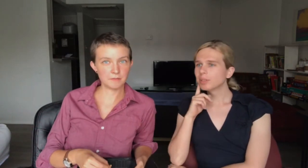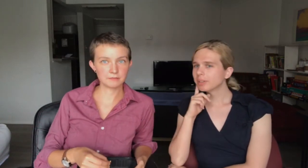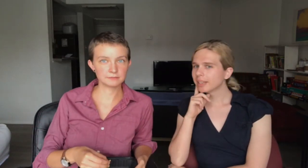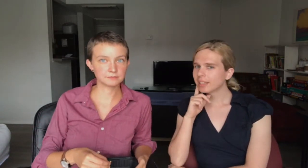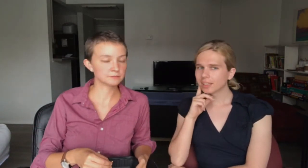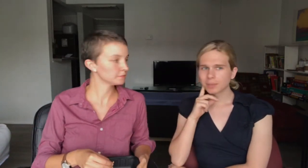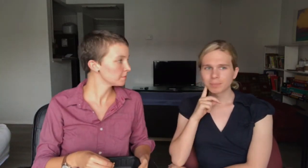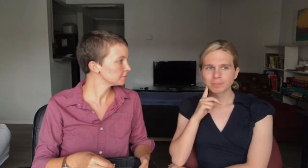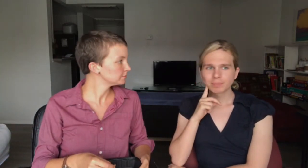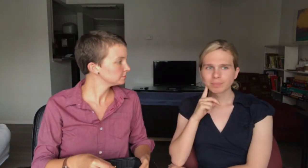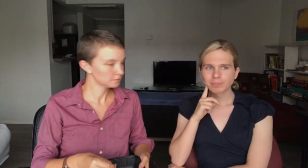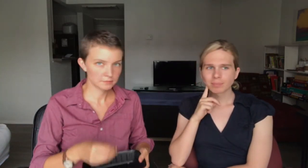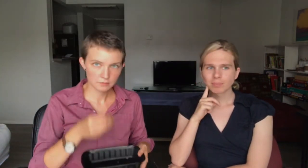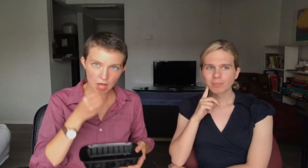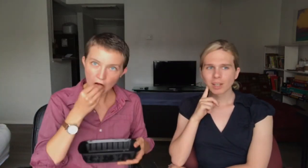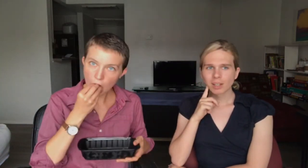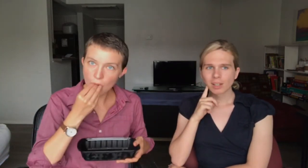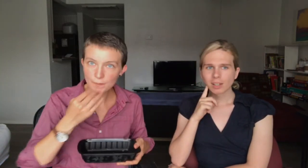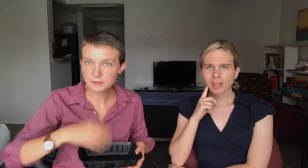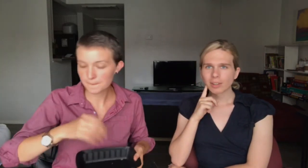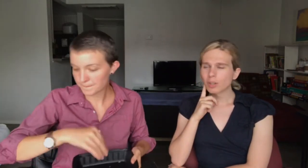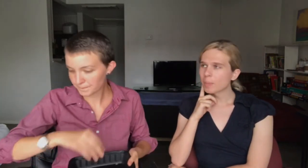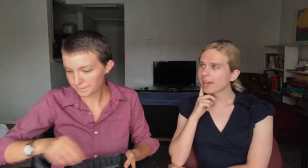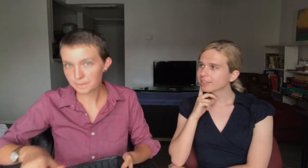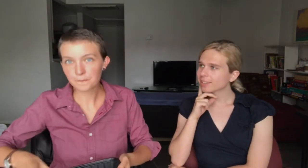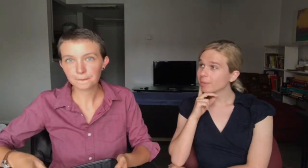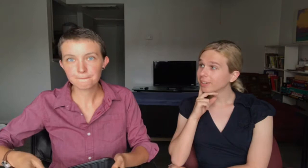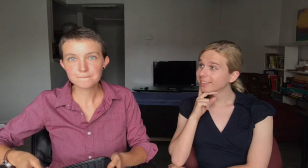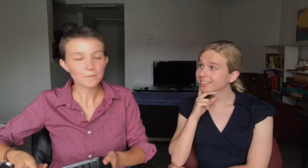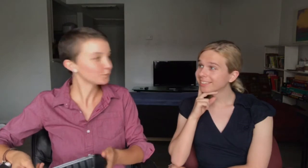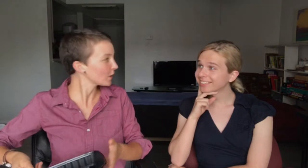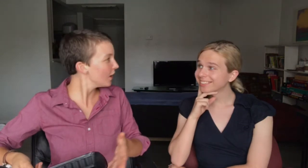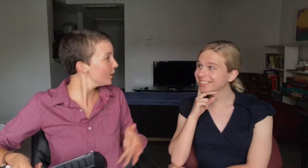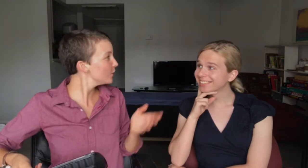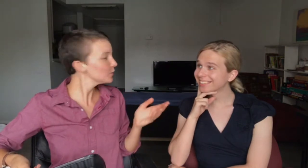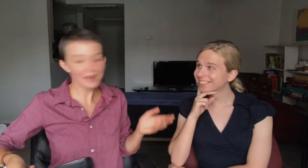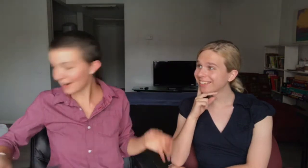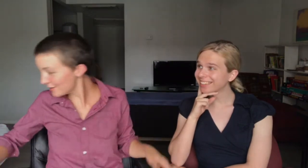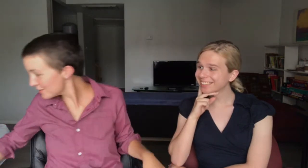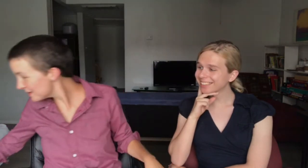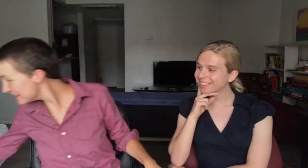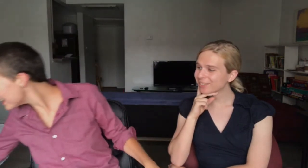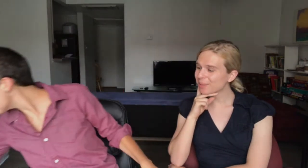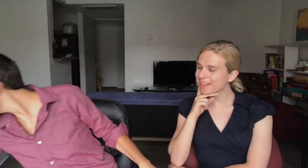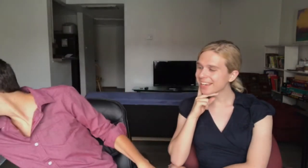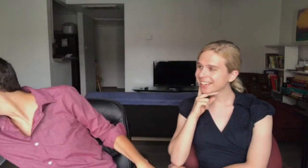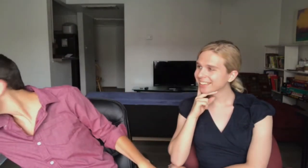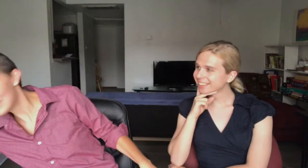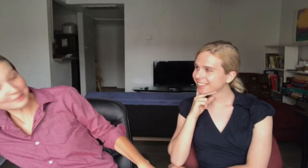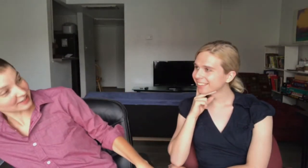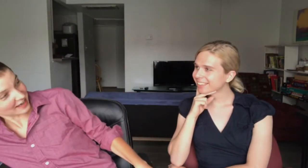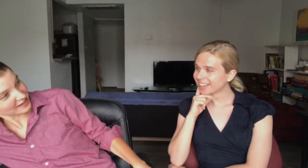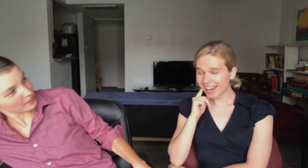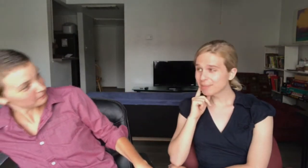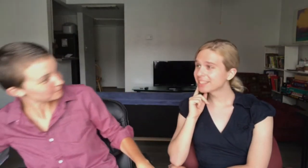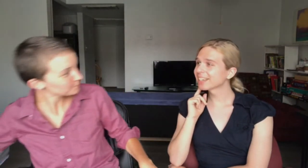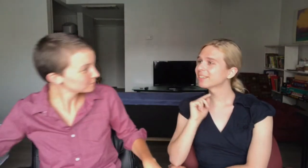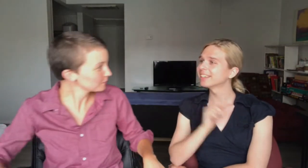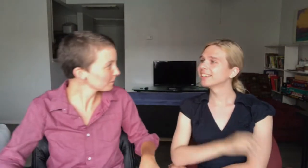I'm doing the, um... Whoops. The no pants summer. Oh, right. I didn't even mention that. I know you were sticking with that. No. No, I've been sticking with it.